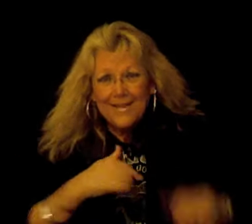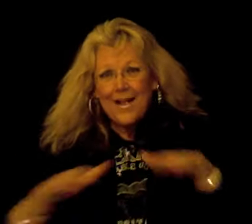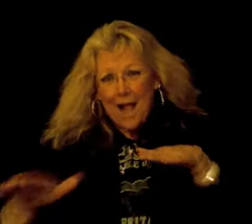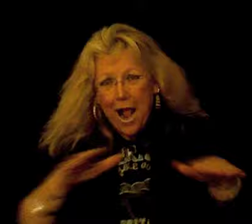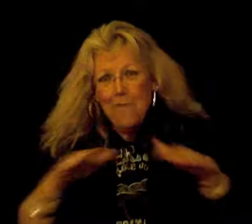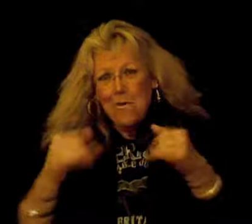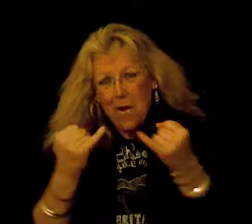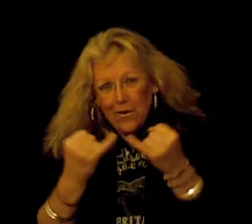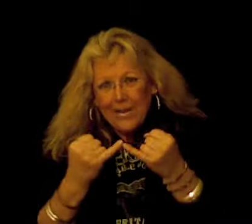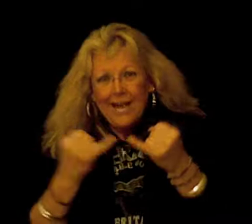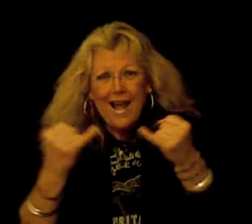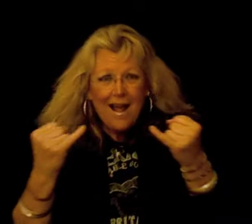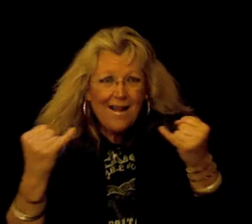I walk the line